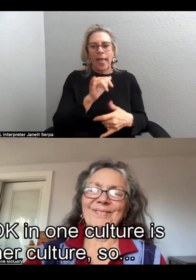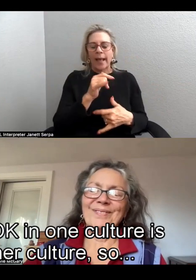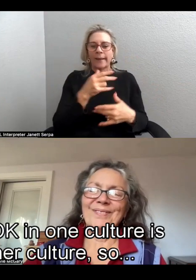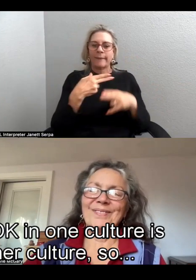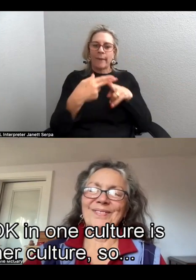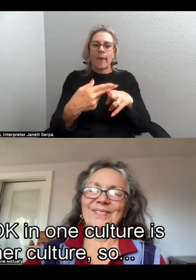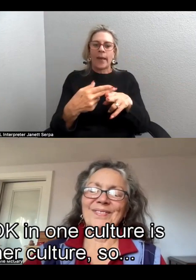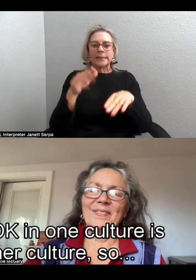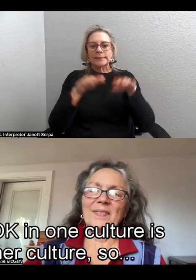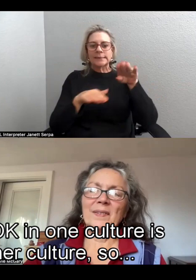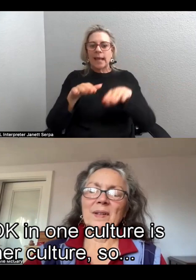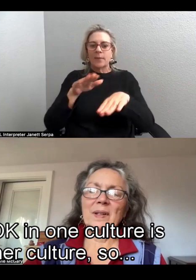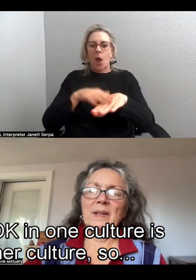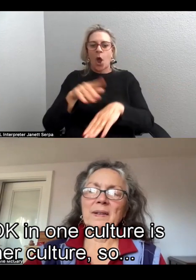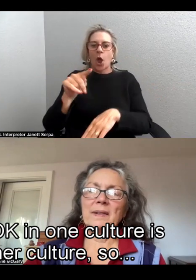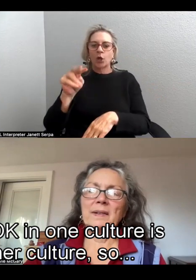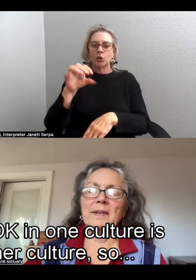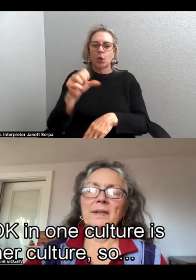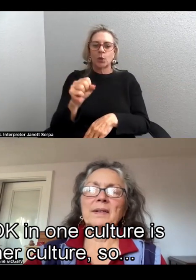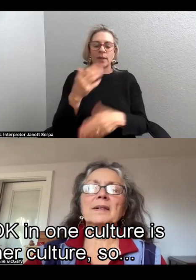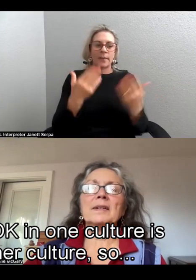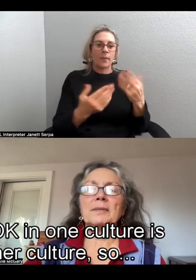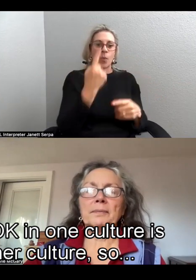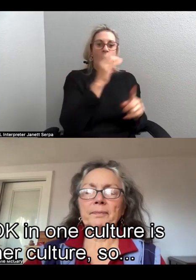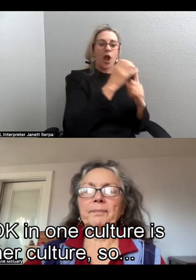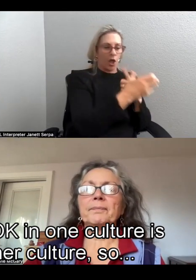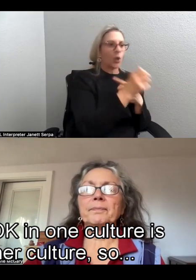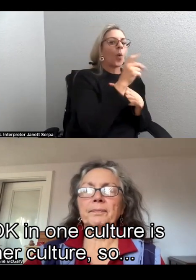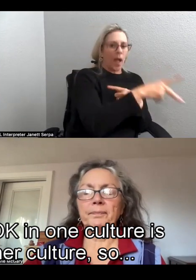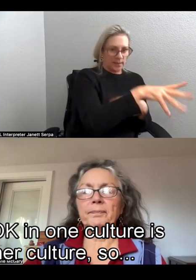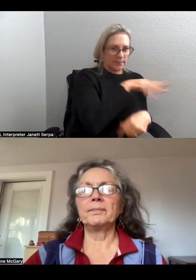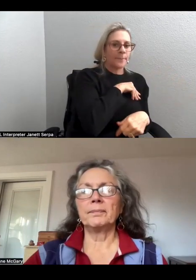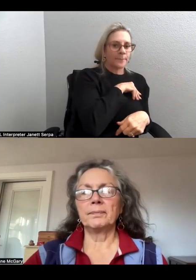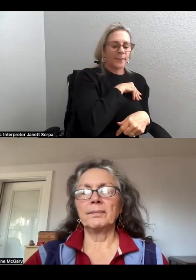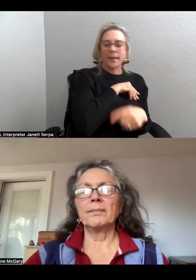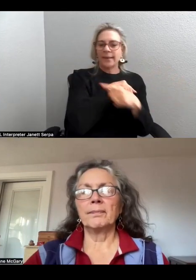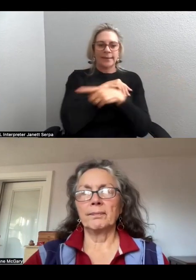and what might be okay in one culture is not okay in the other culture.